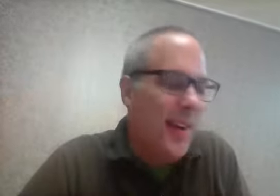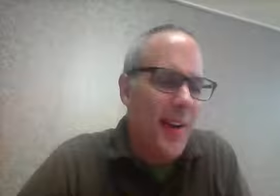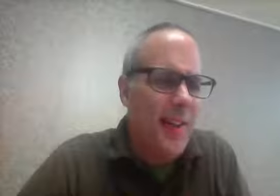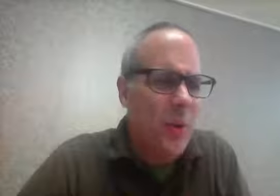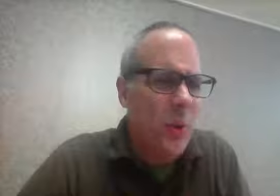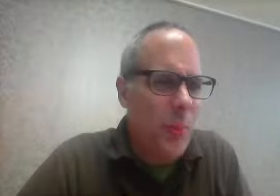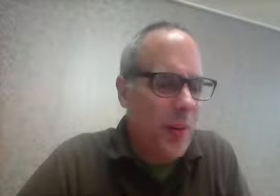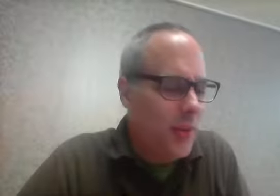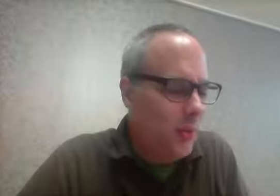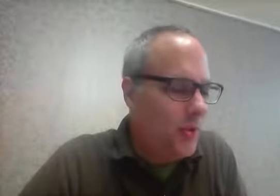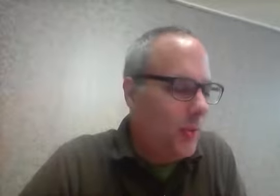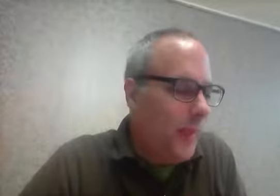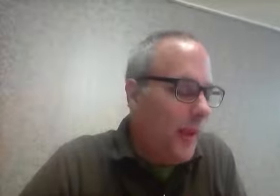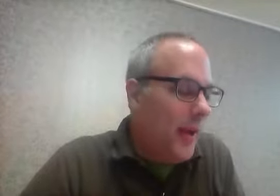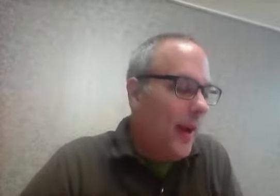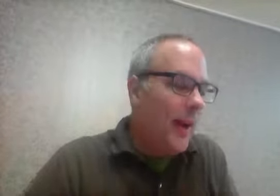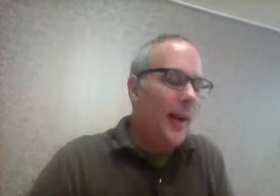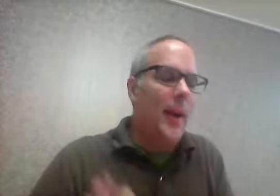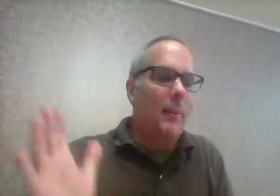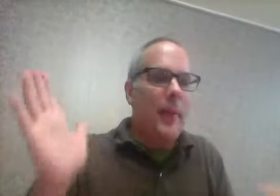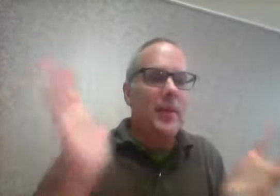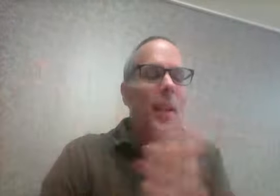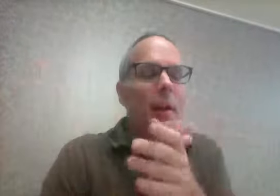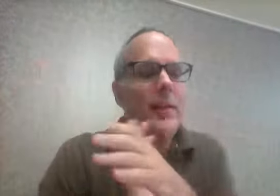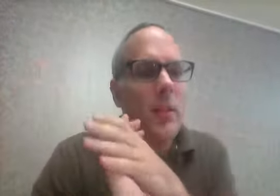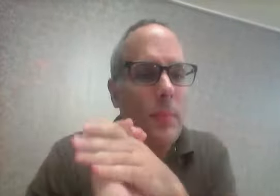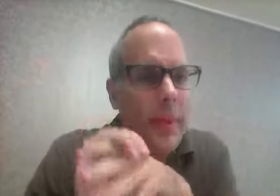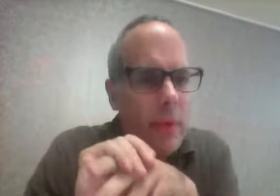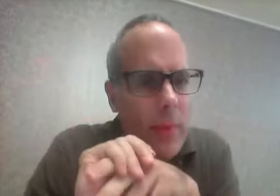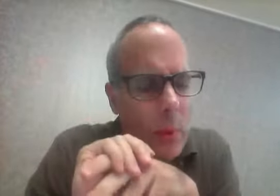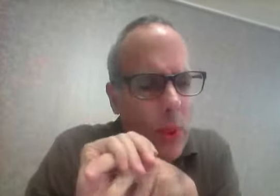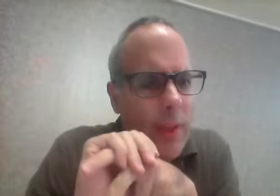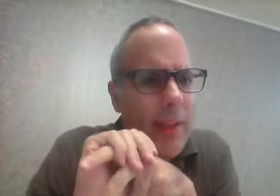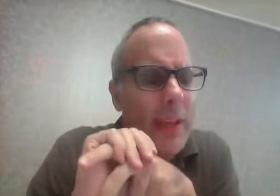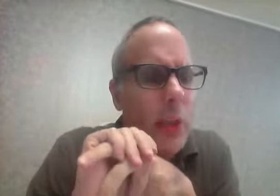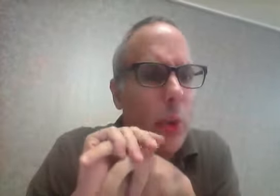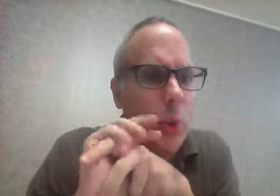I think you told me not to. But still, please remember the word include.